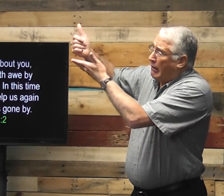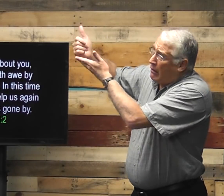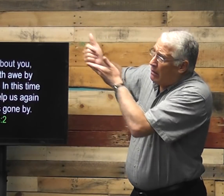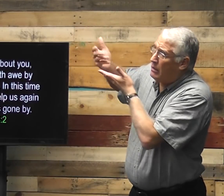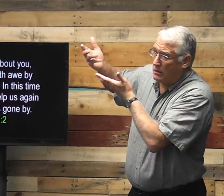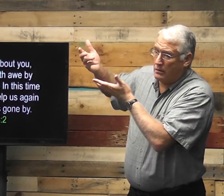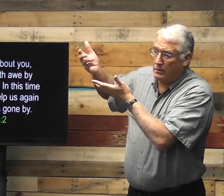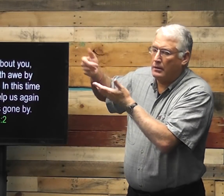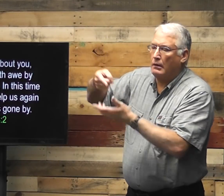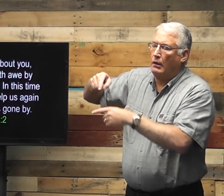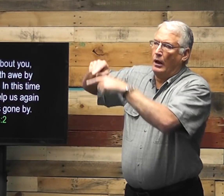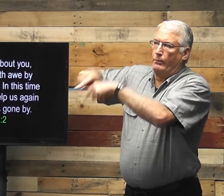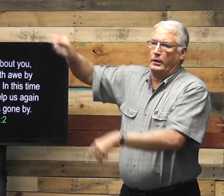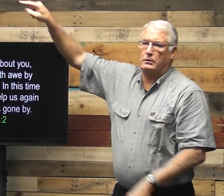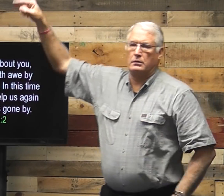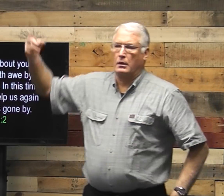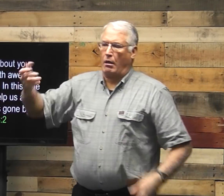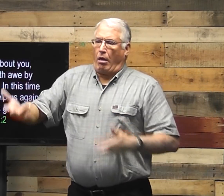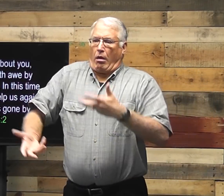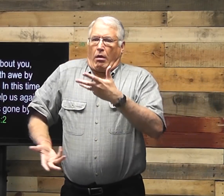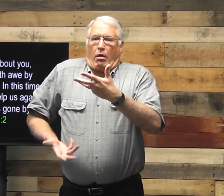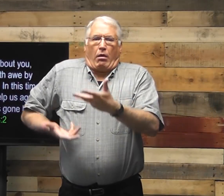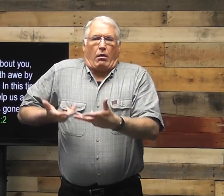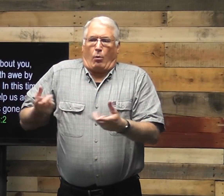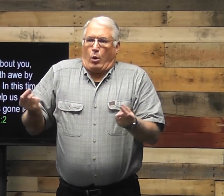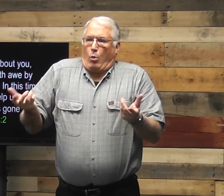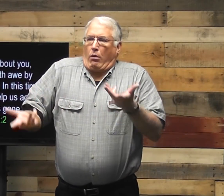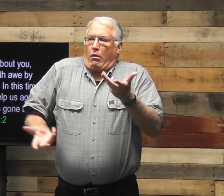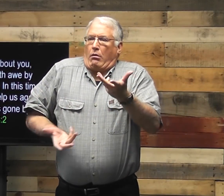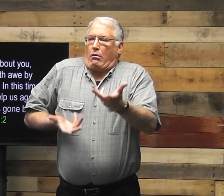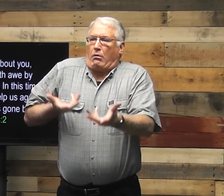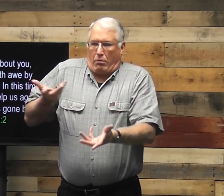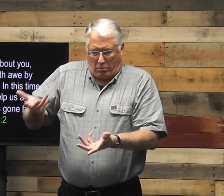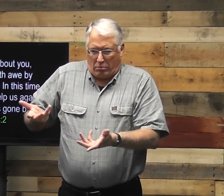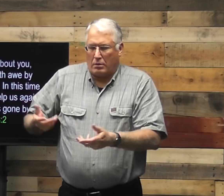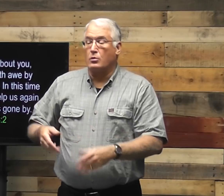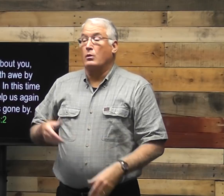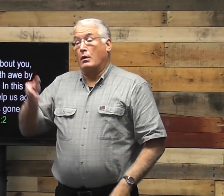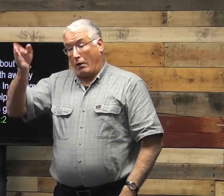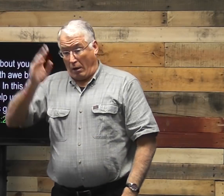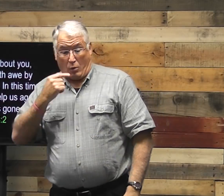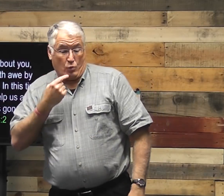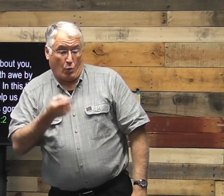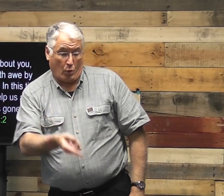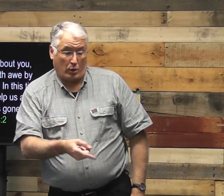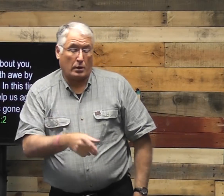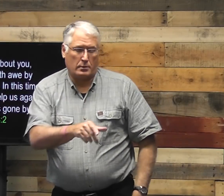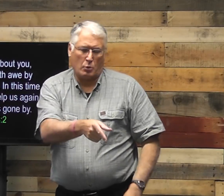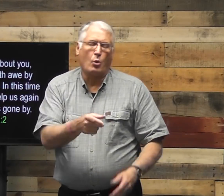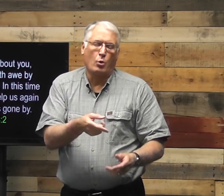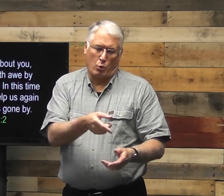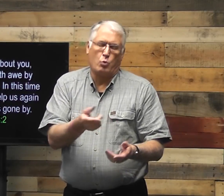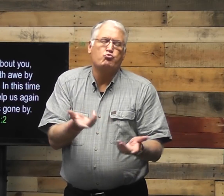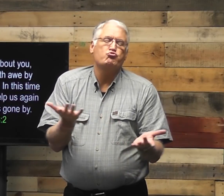He was asking the Lord to help. He showed his dependence on God. And God told him,